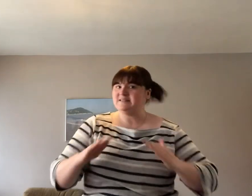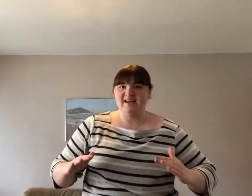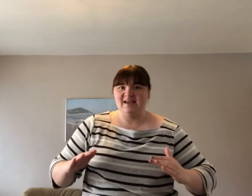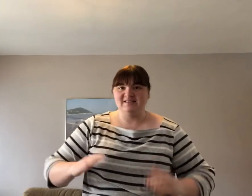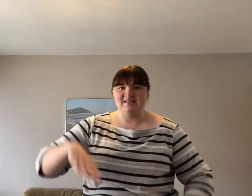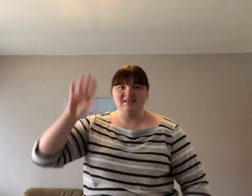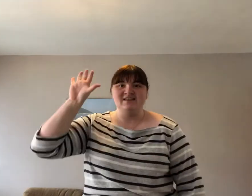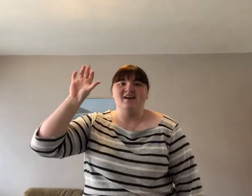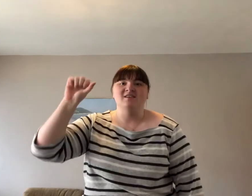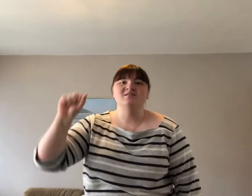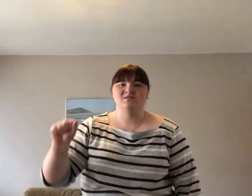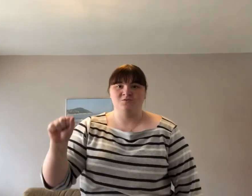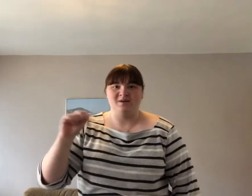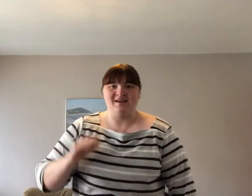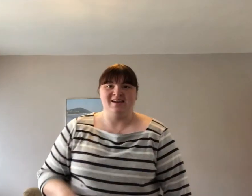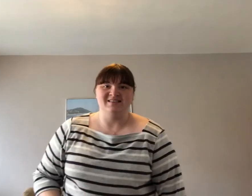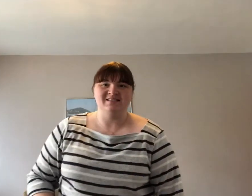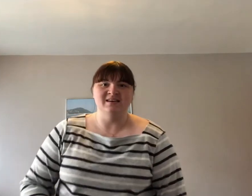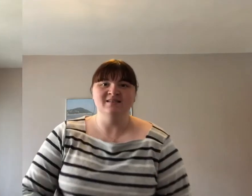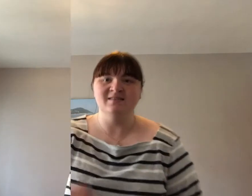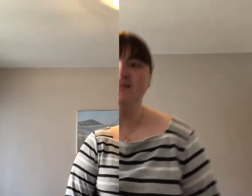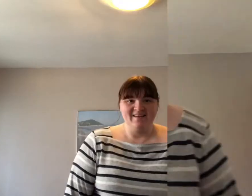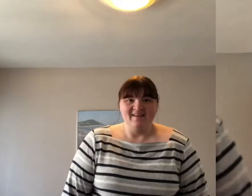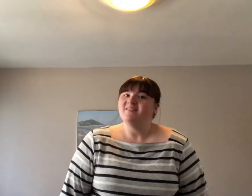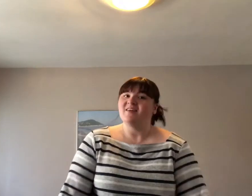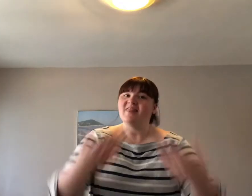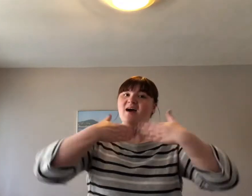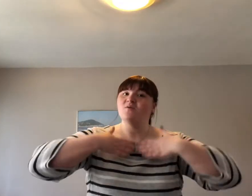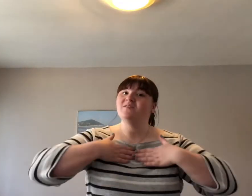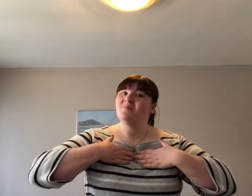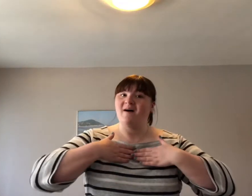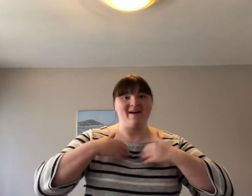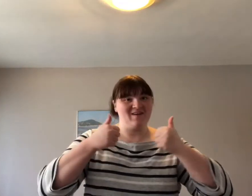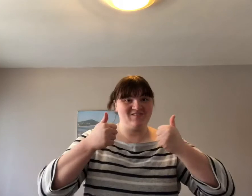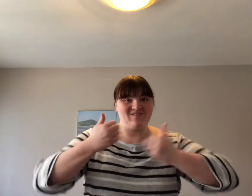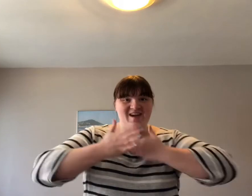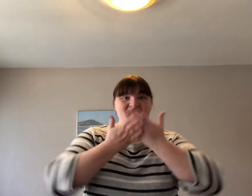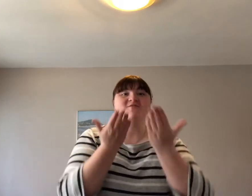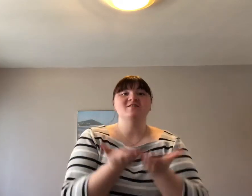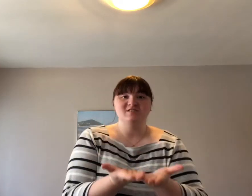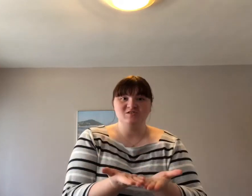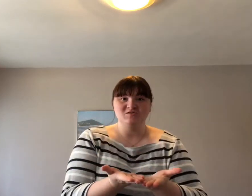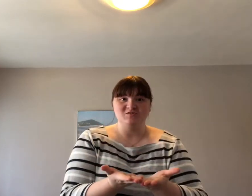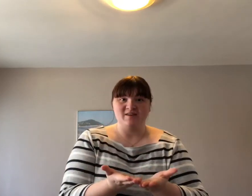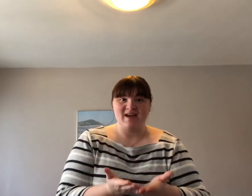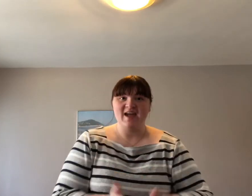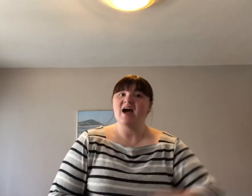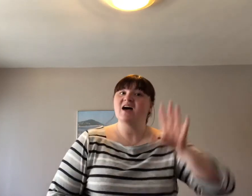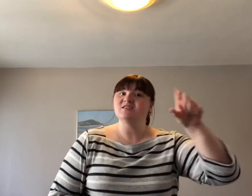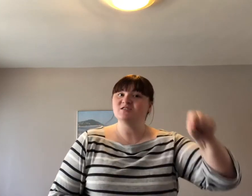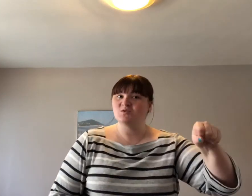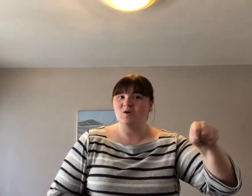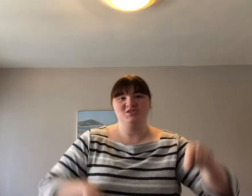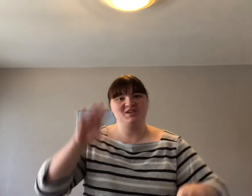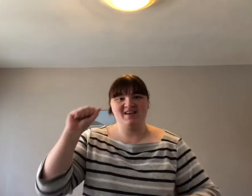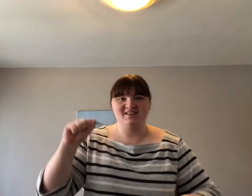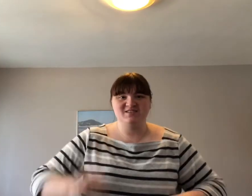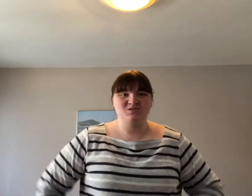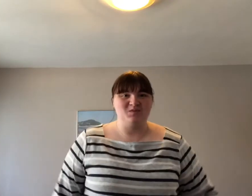isn't a squeeze. So that was my favourite story, a squash and a squeeze.